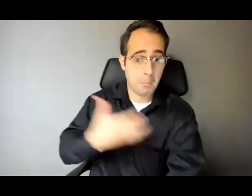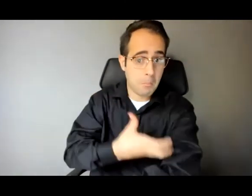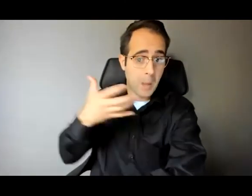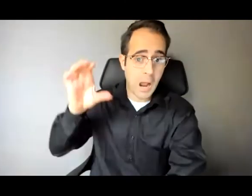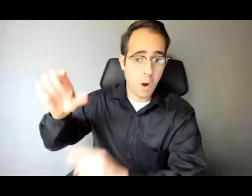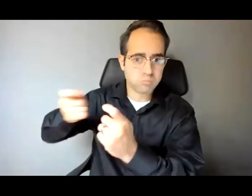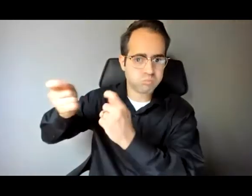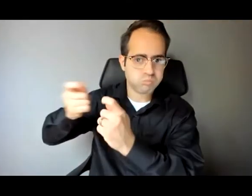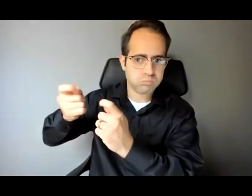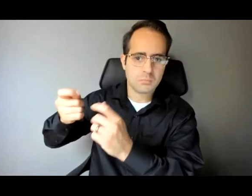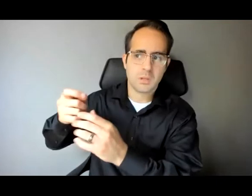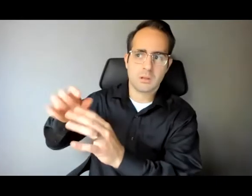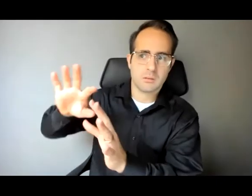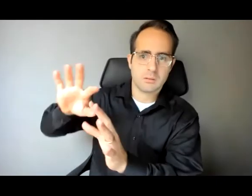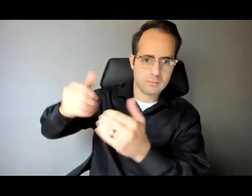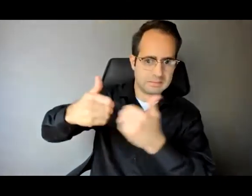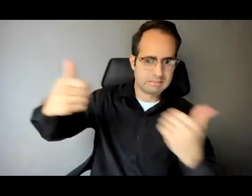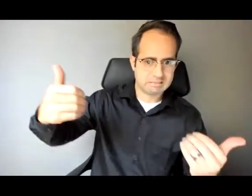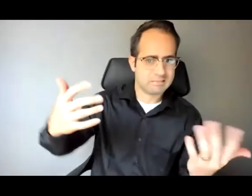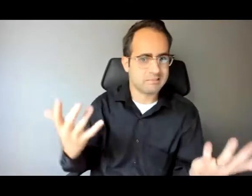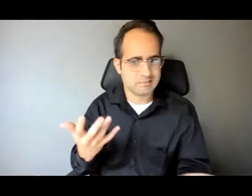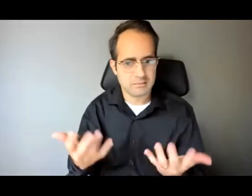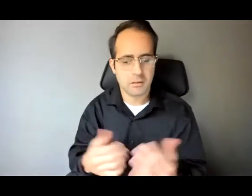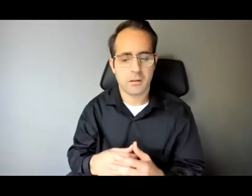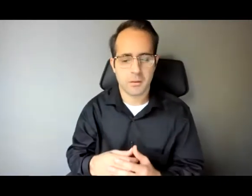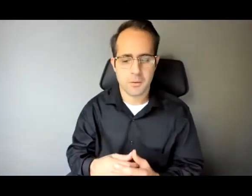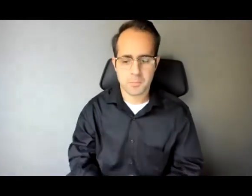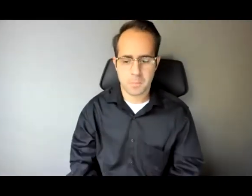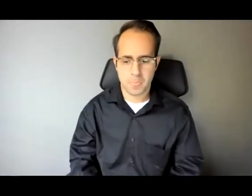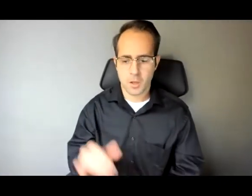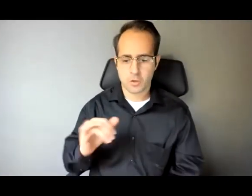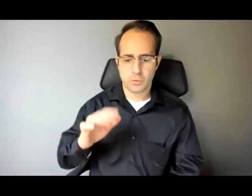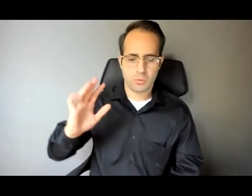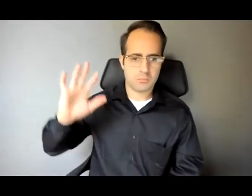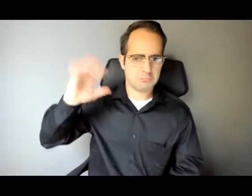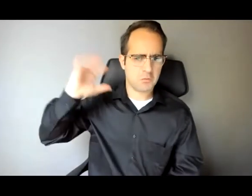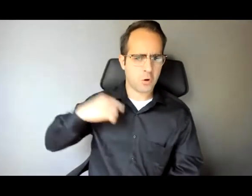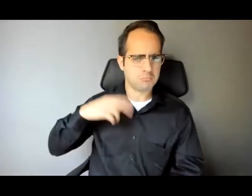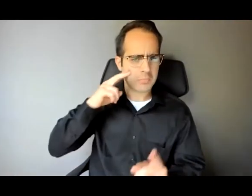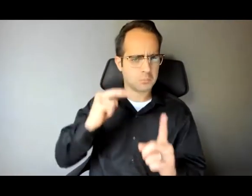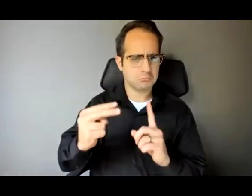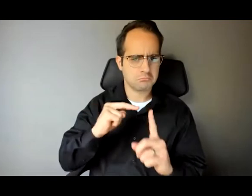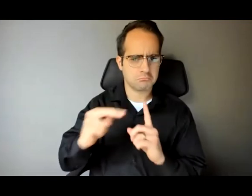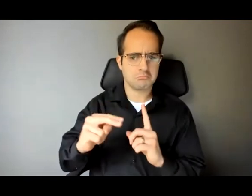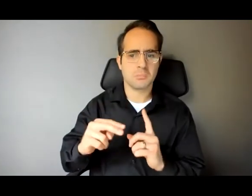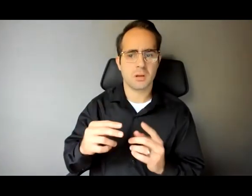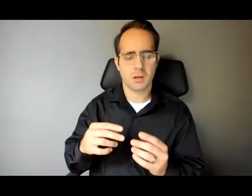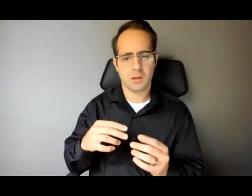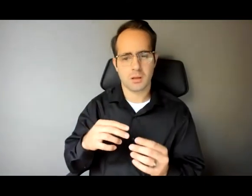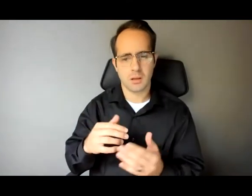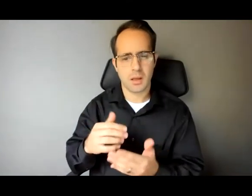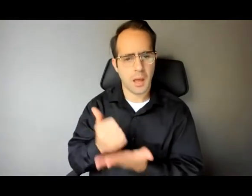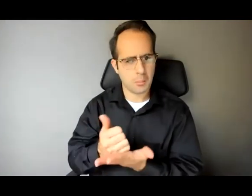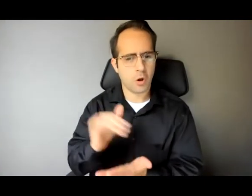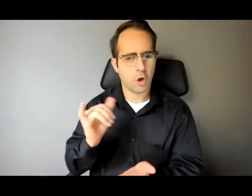different vantage point than I have in the past and to be able to invest in leaders whose values really match my own so that's